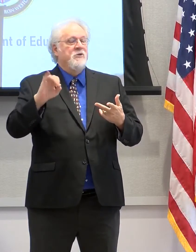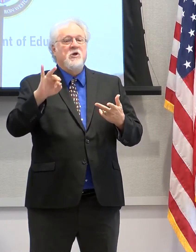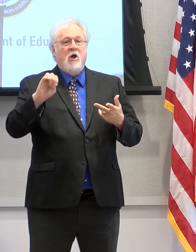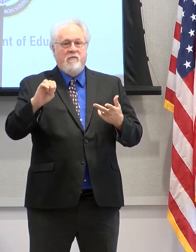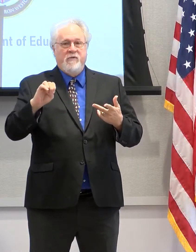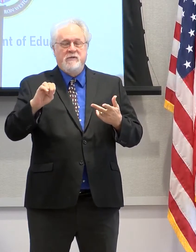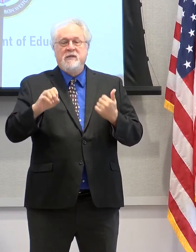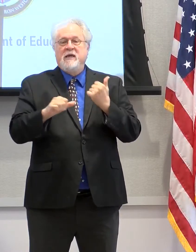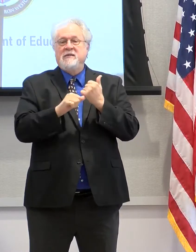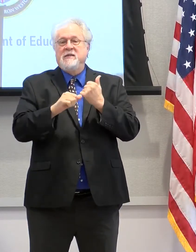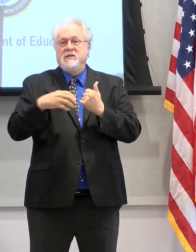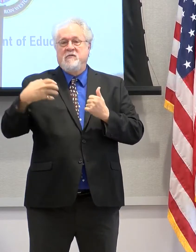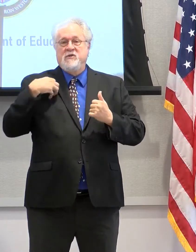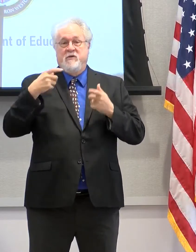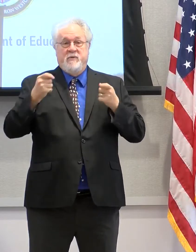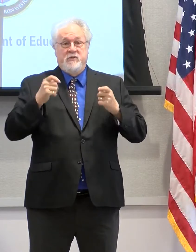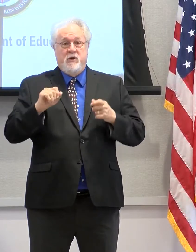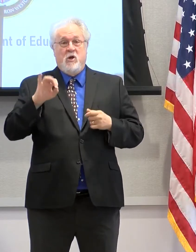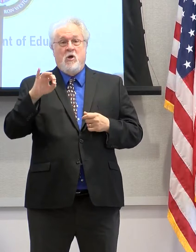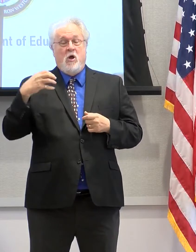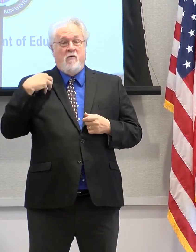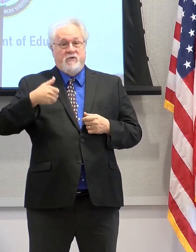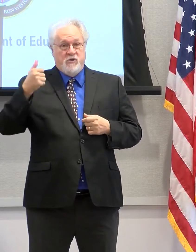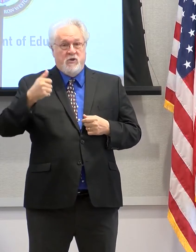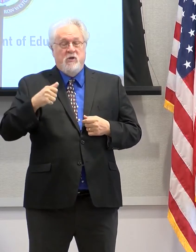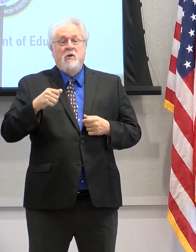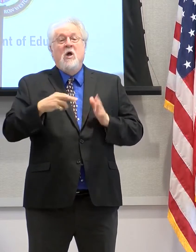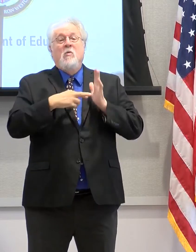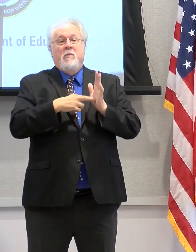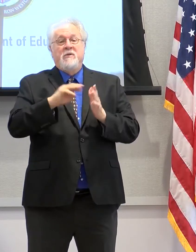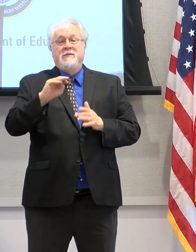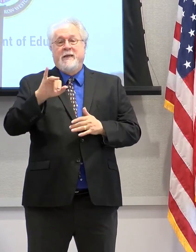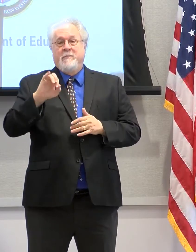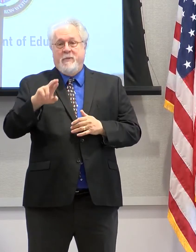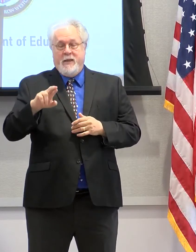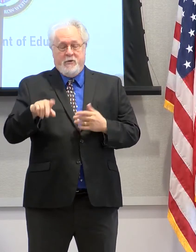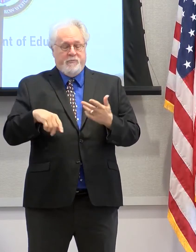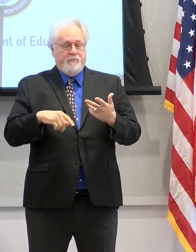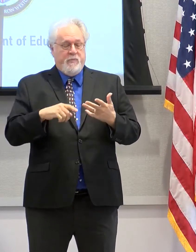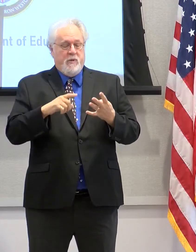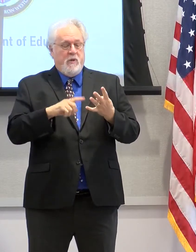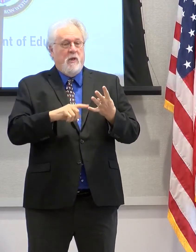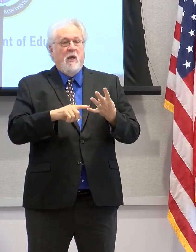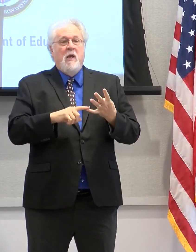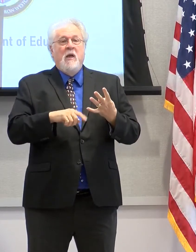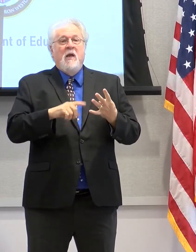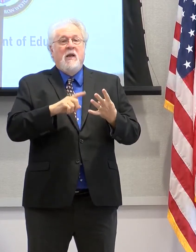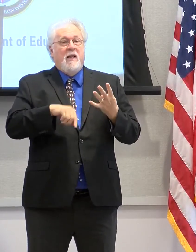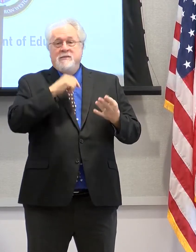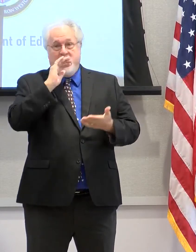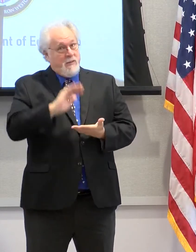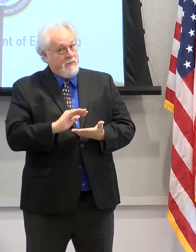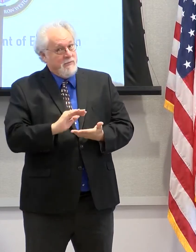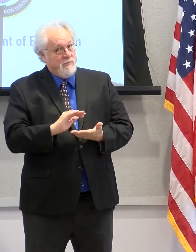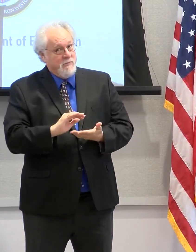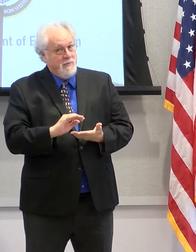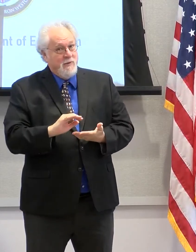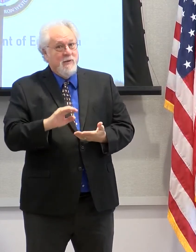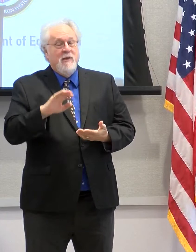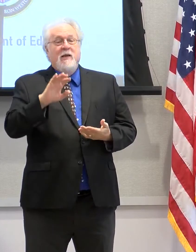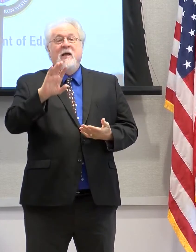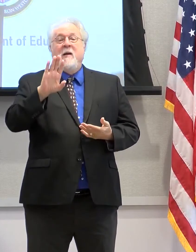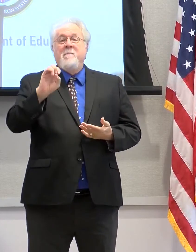Assistant Chief Administrative Officer. She's representing the Mayor's Office on that core team. And, last but not least, Ben